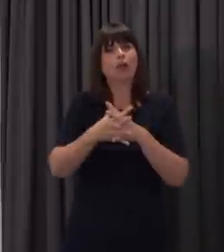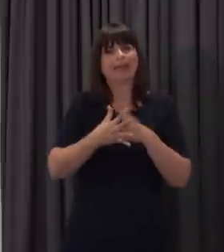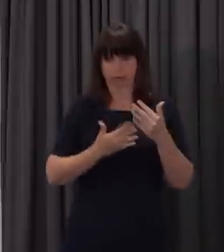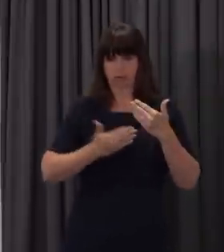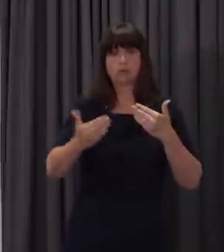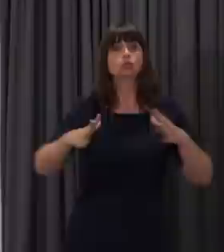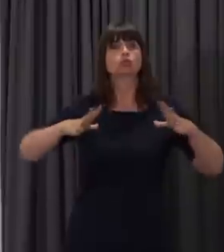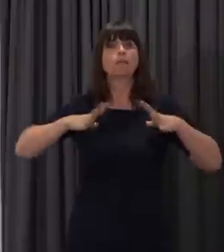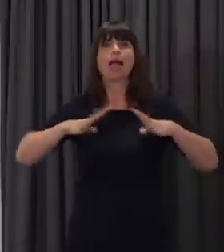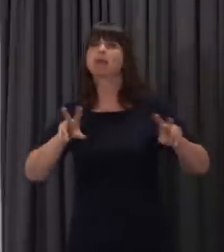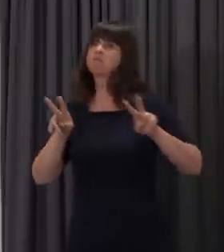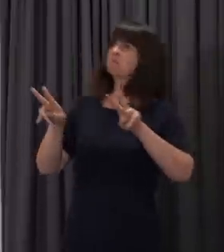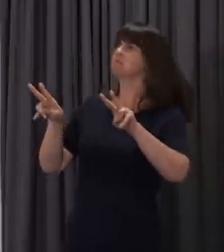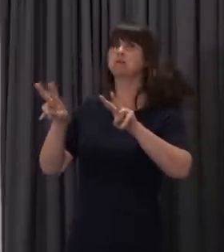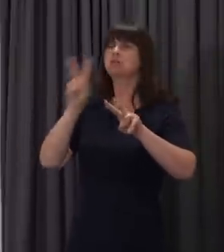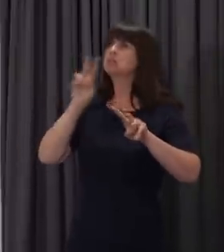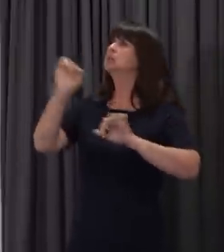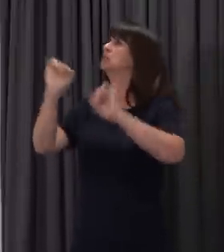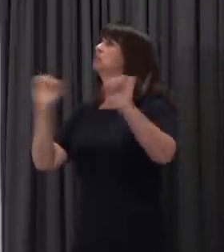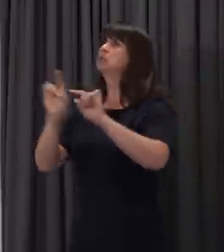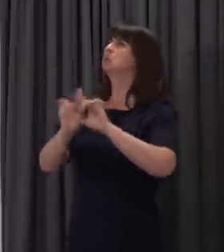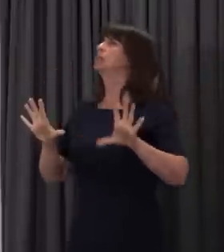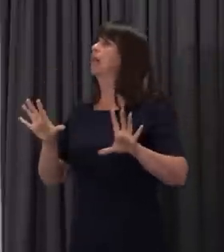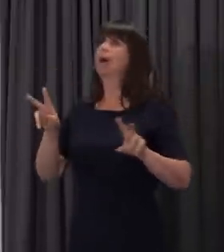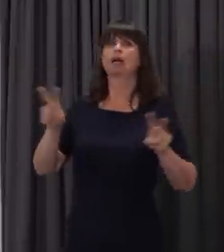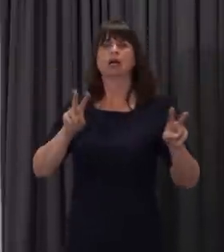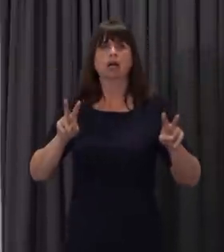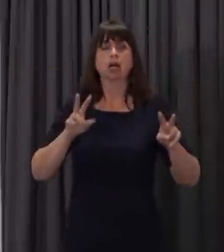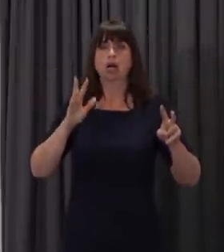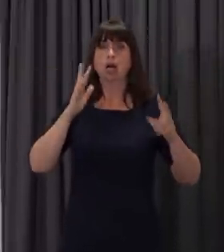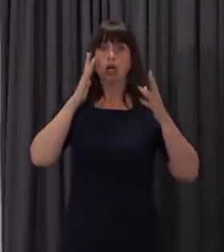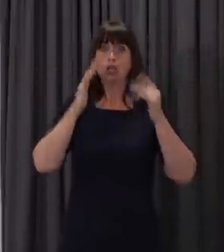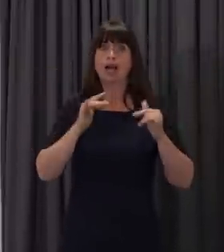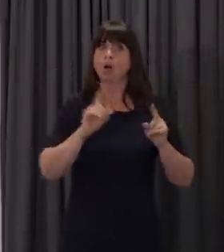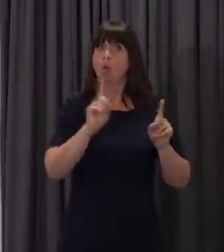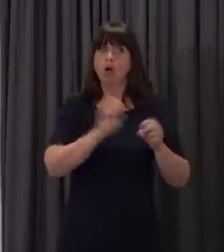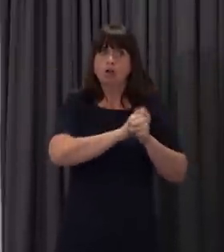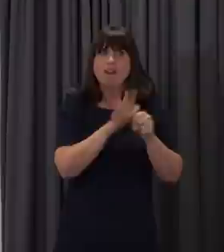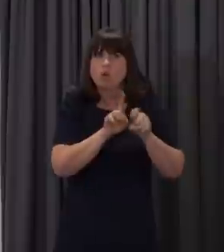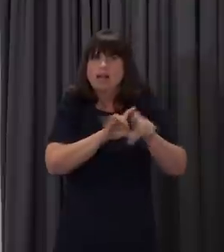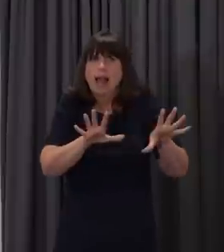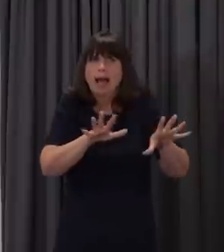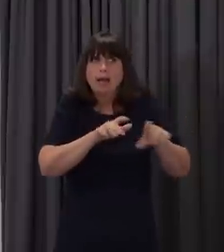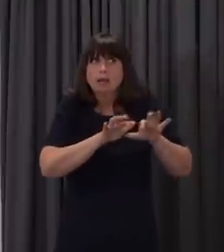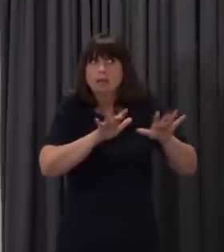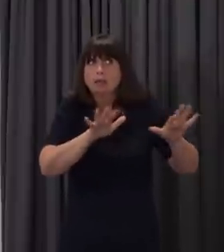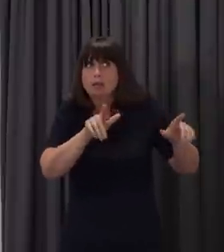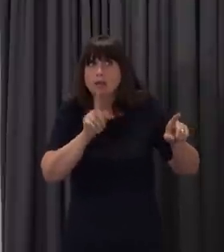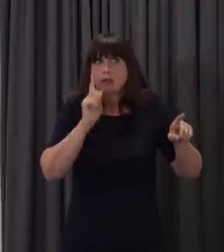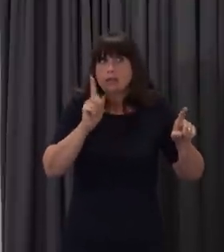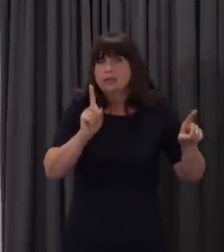elsewhere and provides further check-in points to review the evidence and to ensure